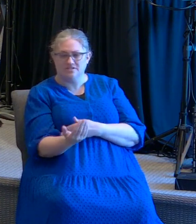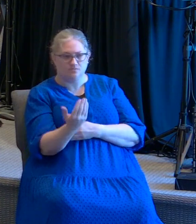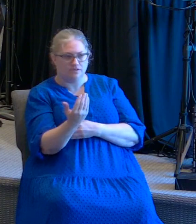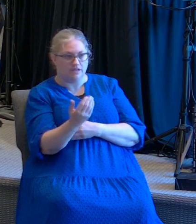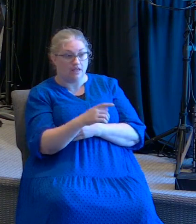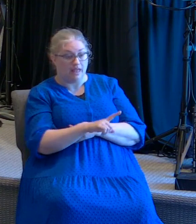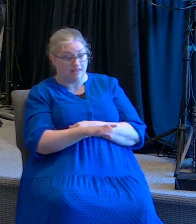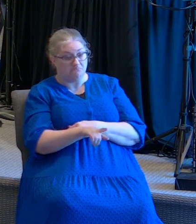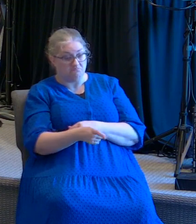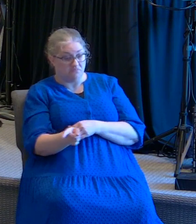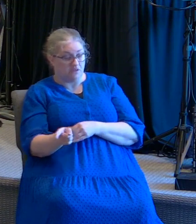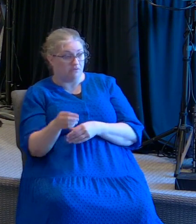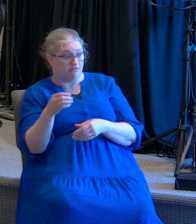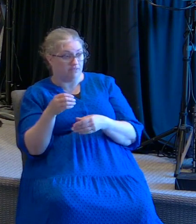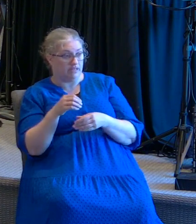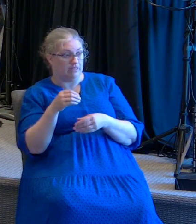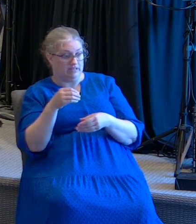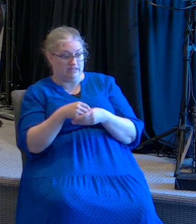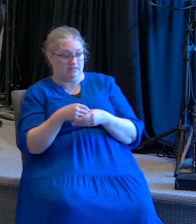they were in the room all locked up